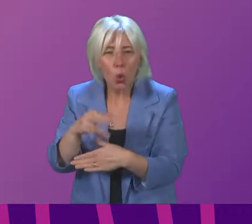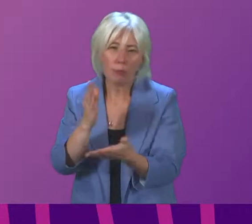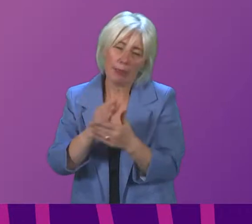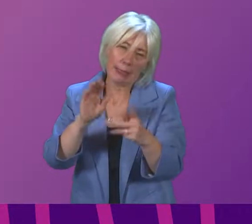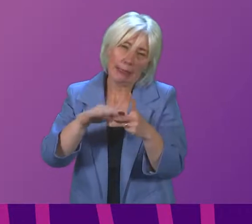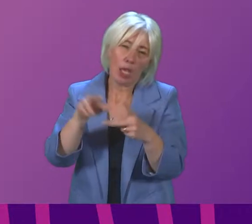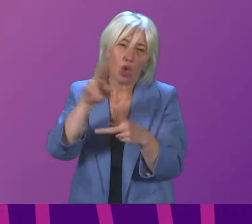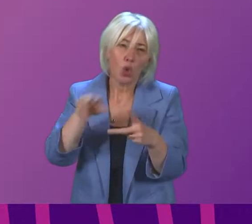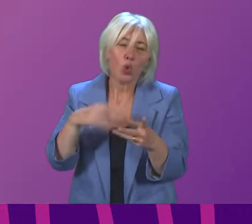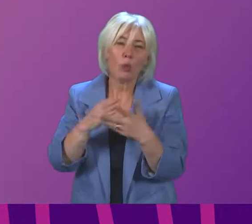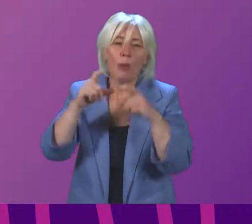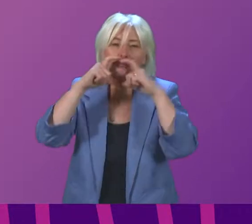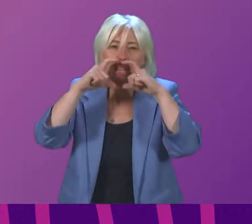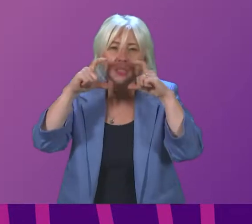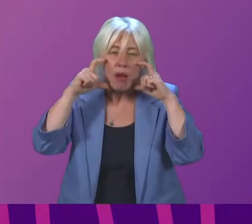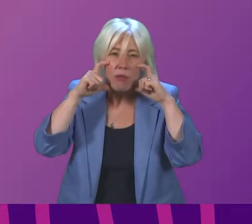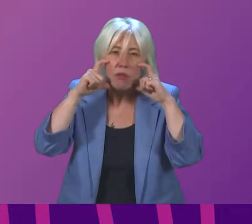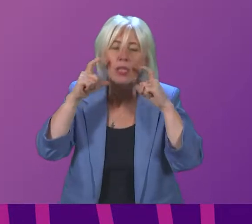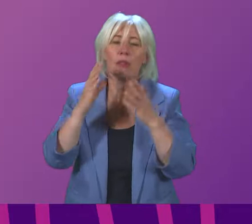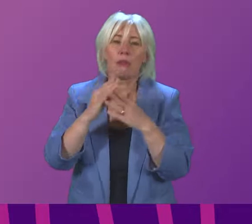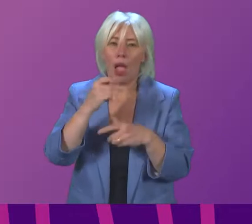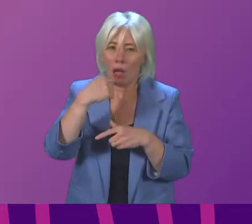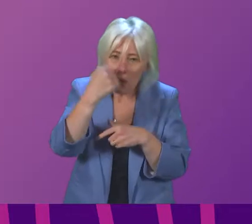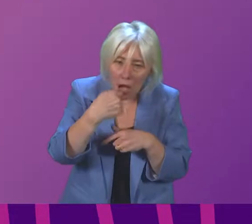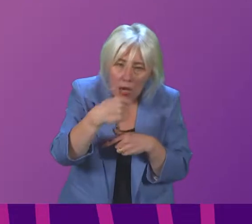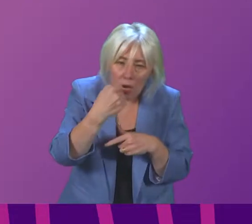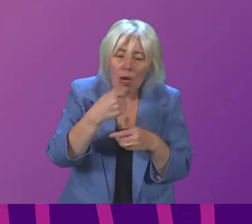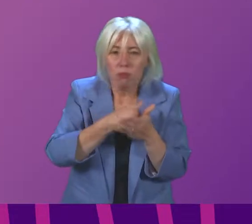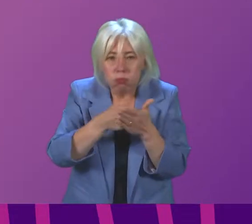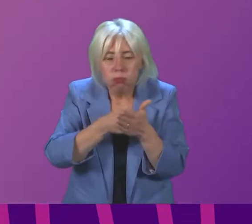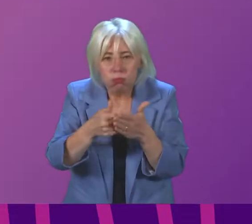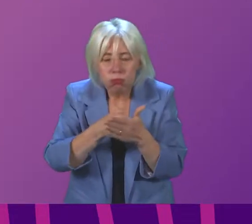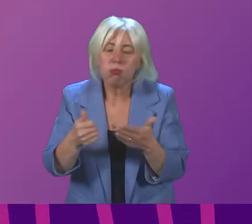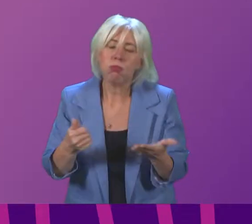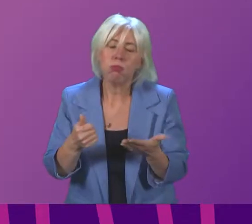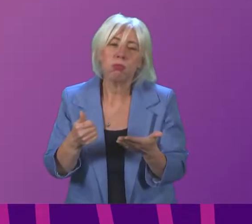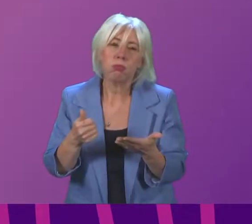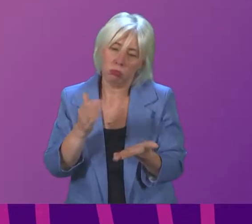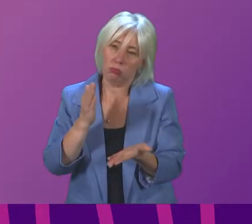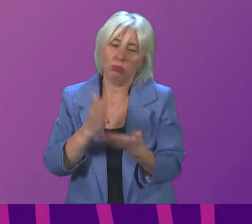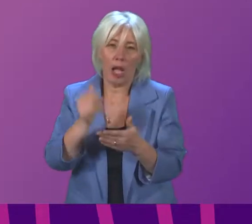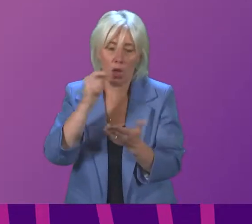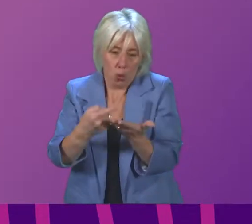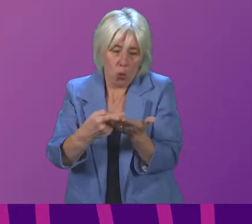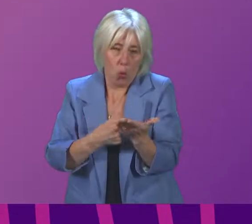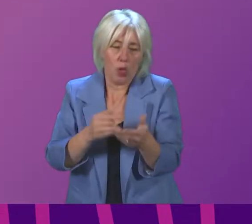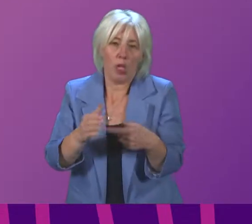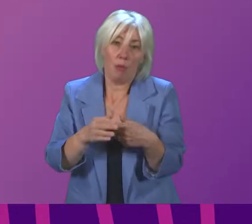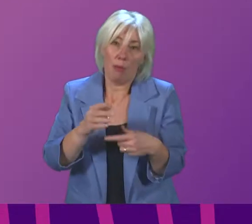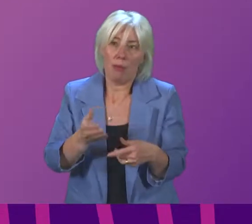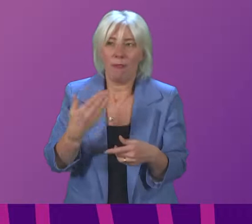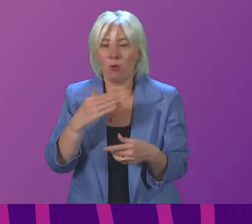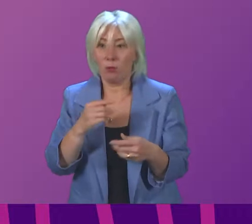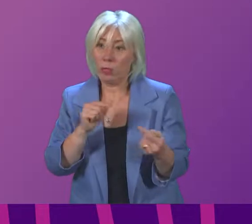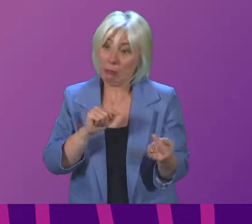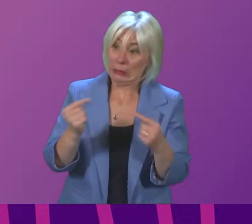schools, around face covering and the requirement to take lateral flow tests regularly. I know these mitigations have been controversial in the past, but they